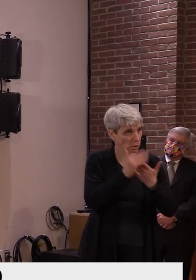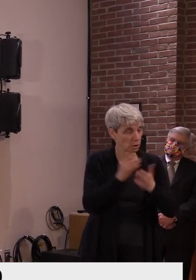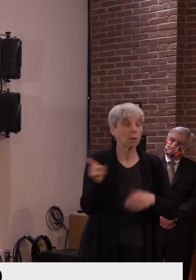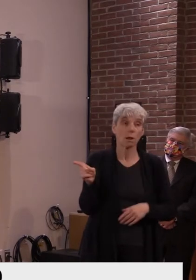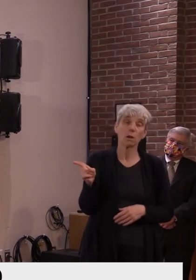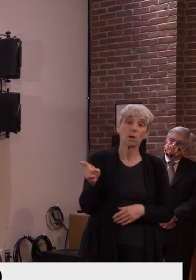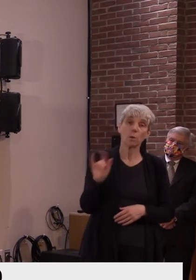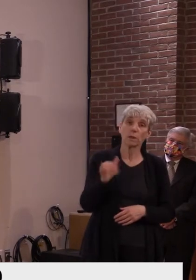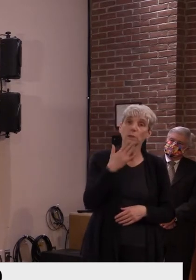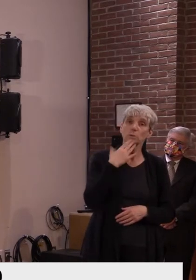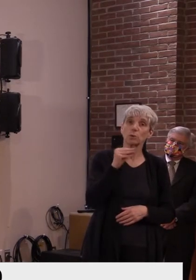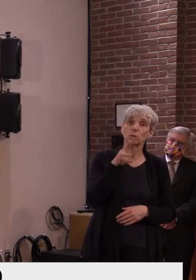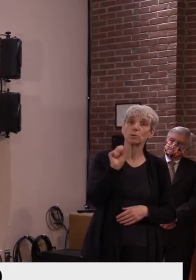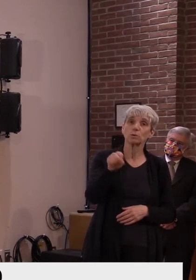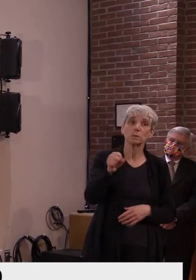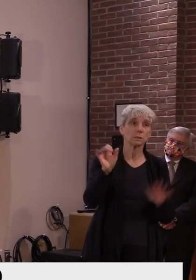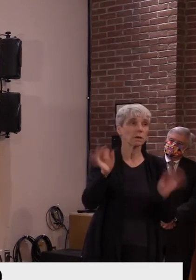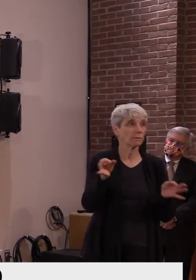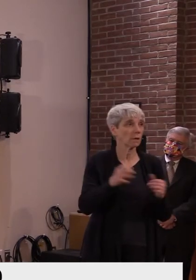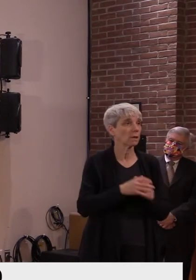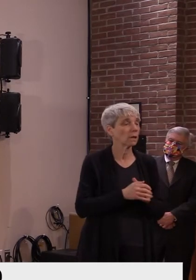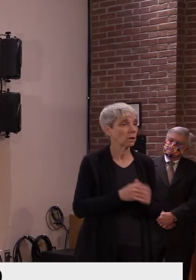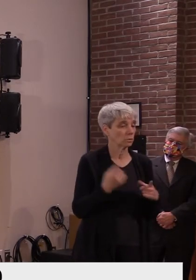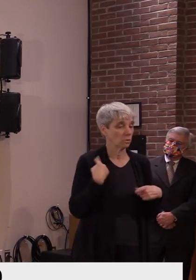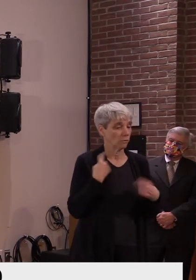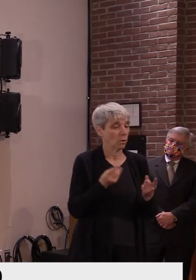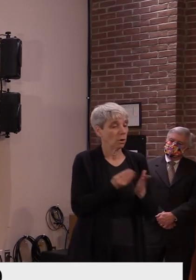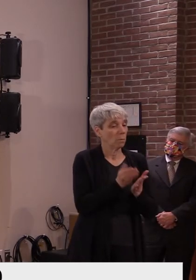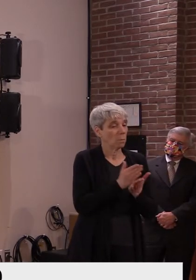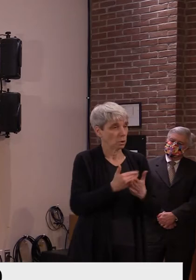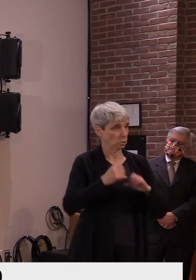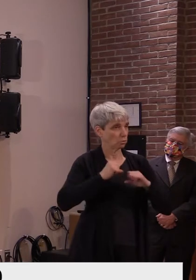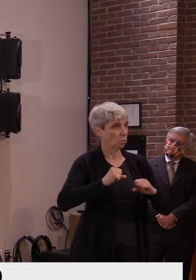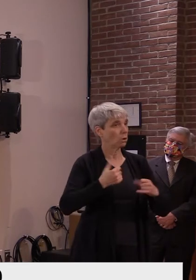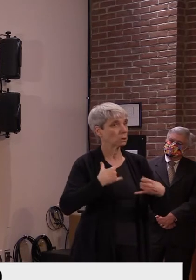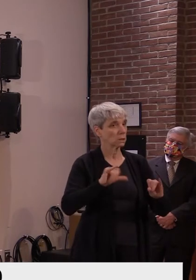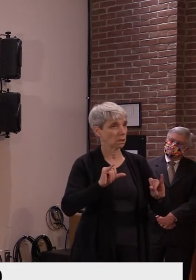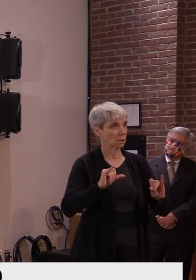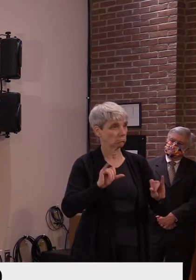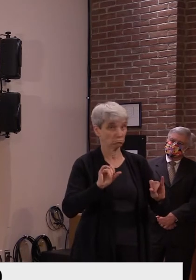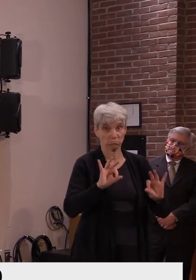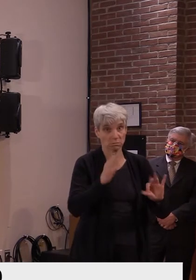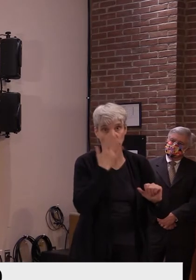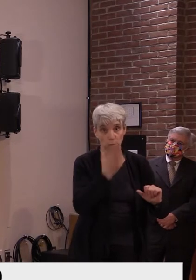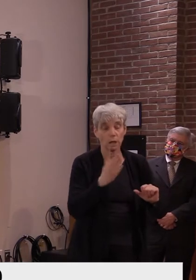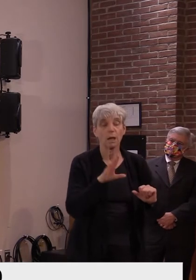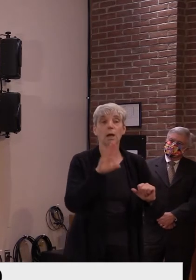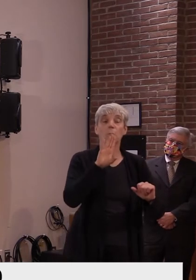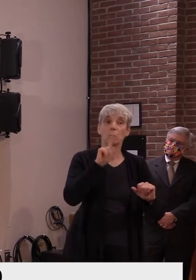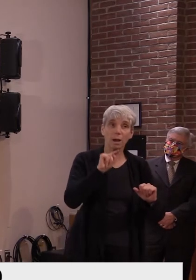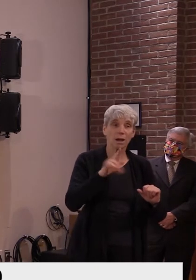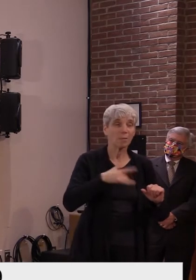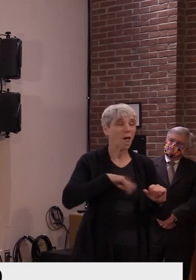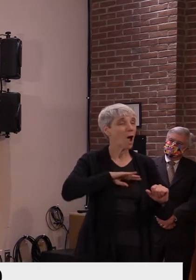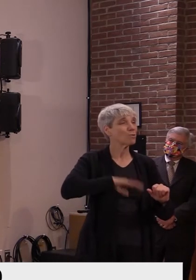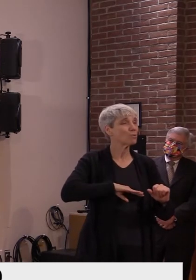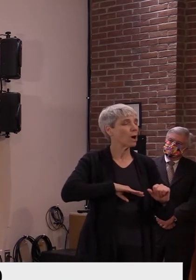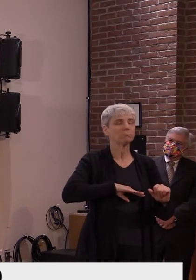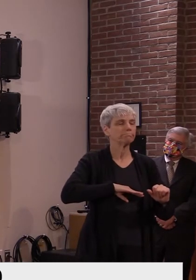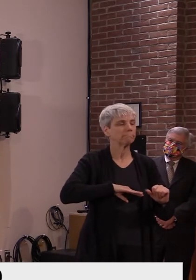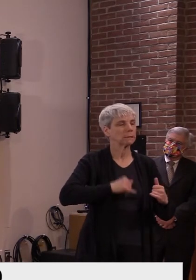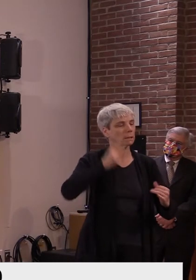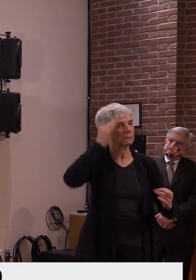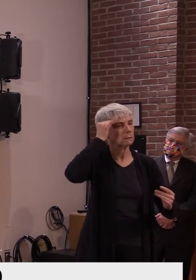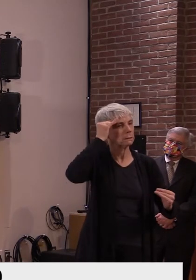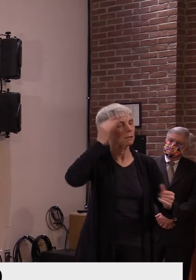news, um, that we're in the position we're in at this point in time. but I'm still concerned, uh, about the future. Uh,